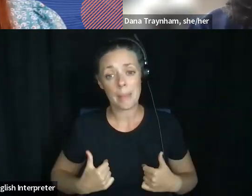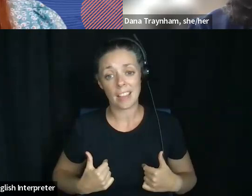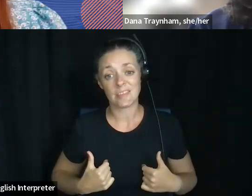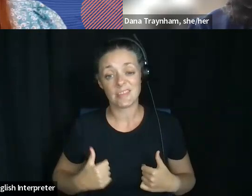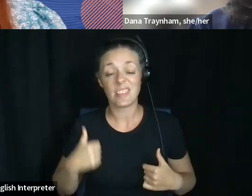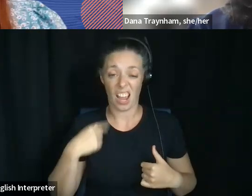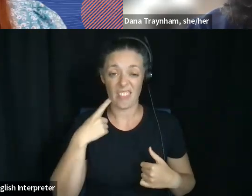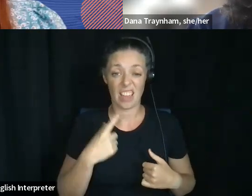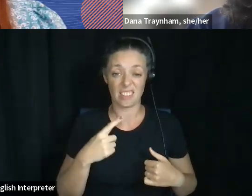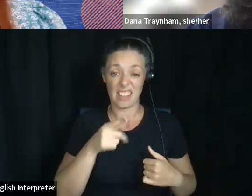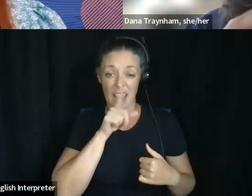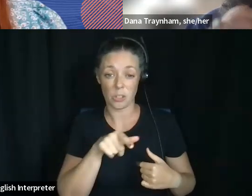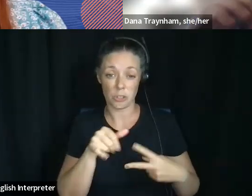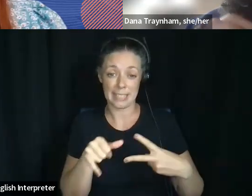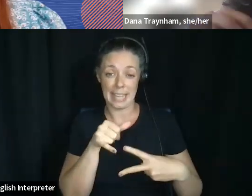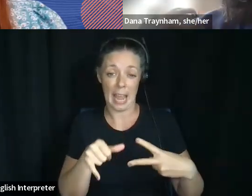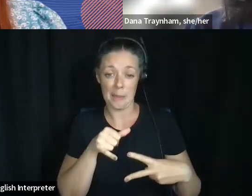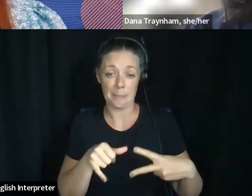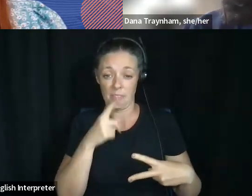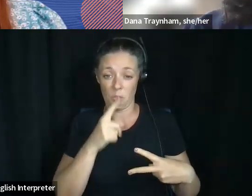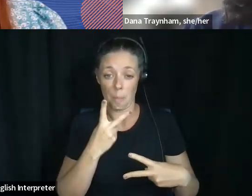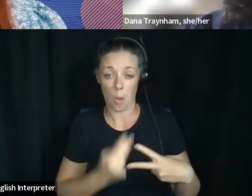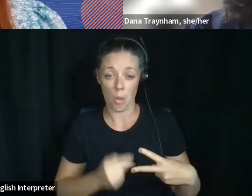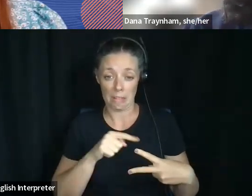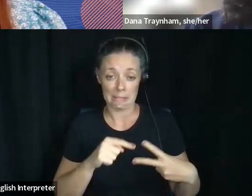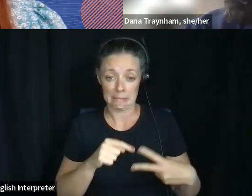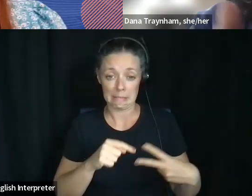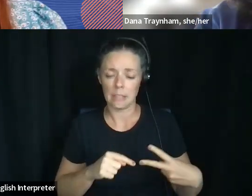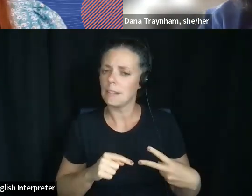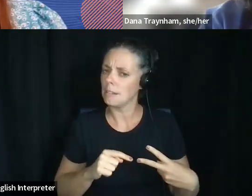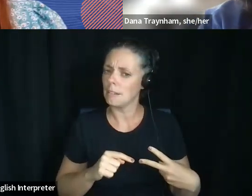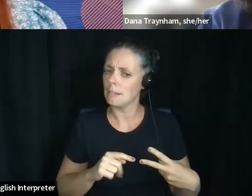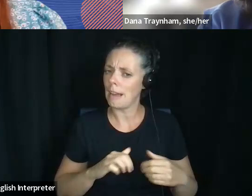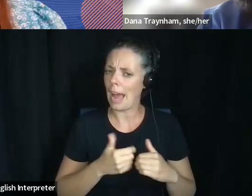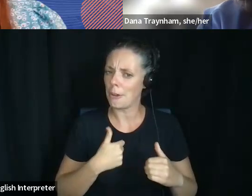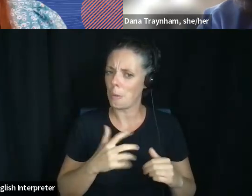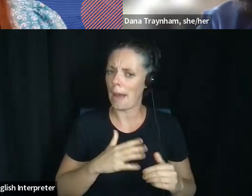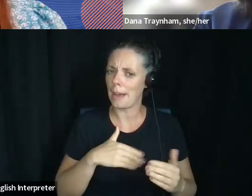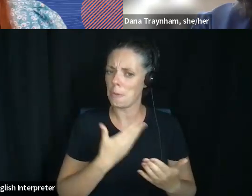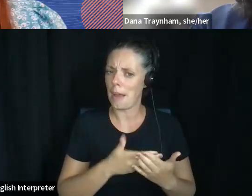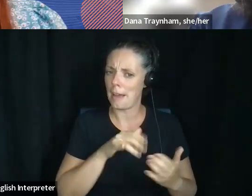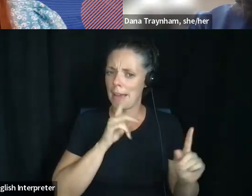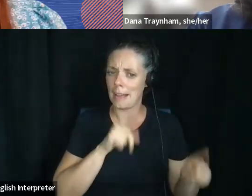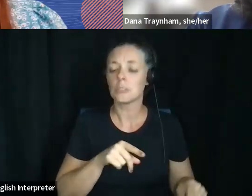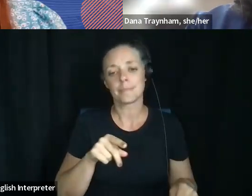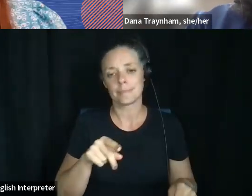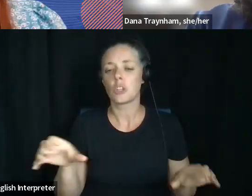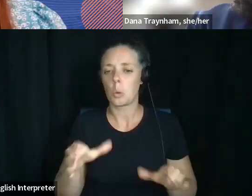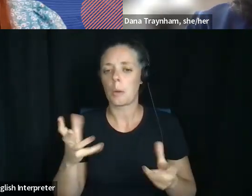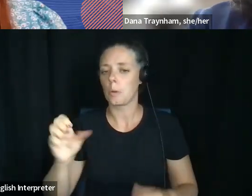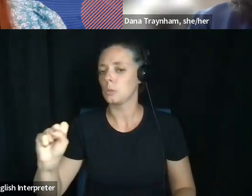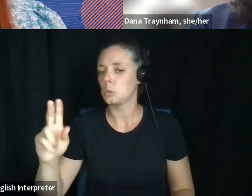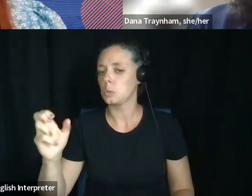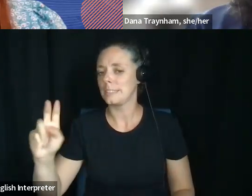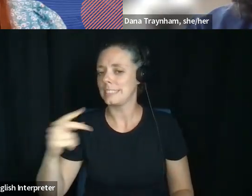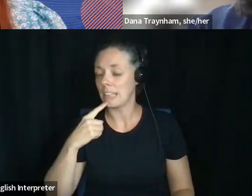for both questions. The way I get to that is doing what Susan said. I do think I put things